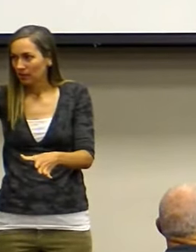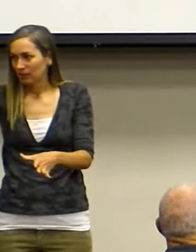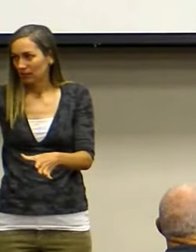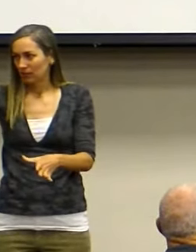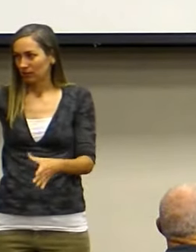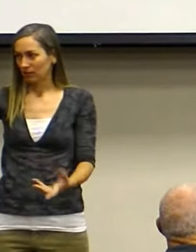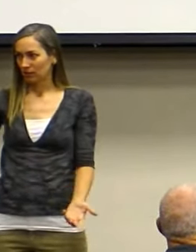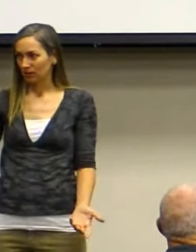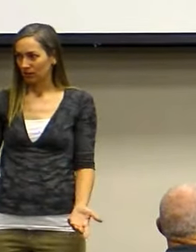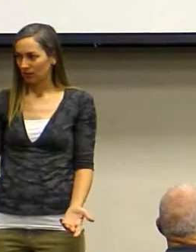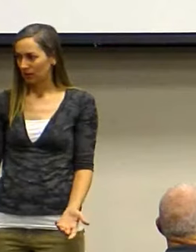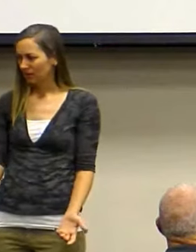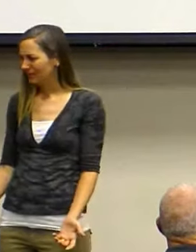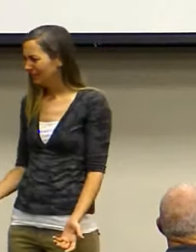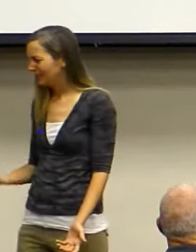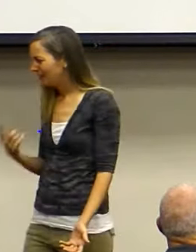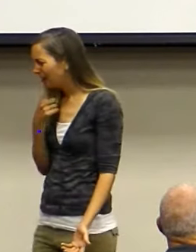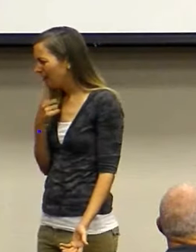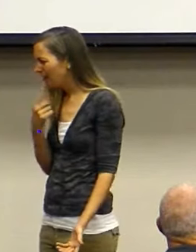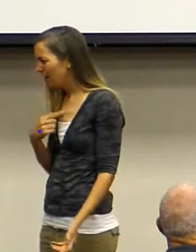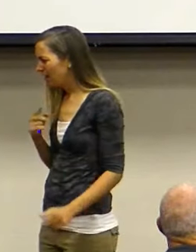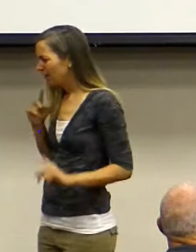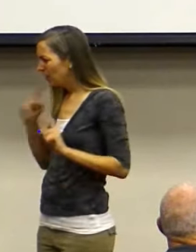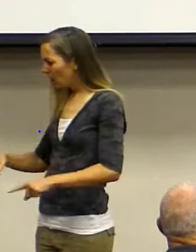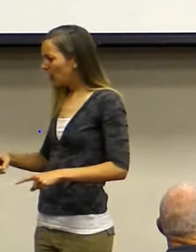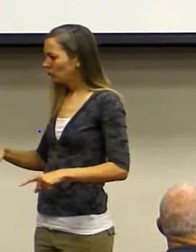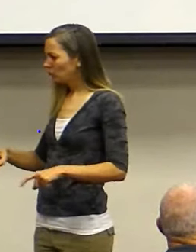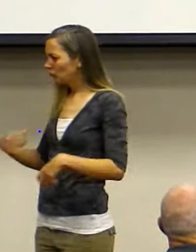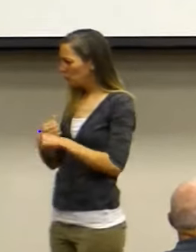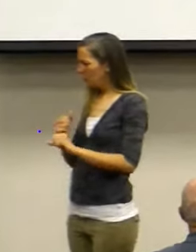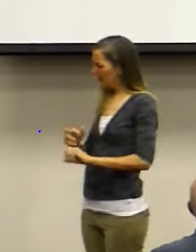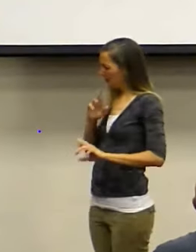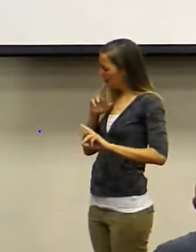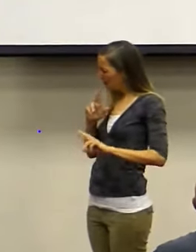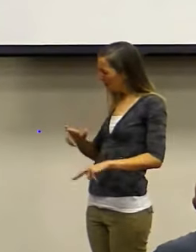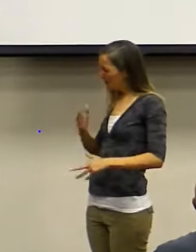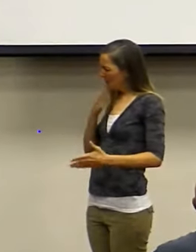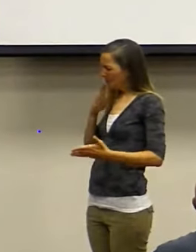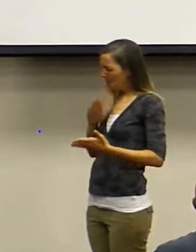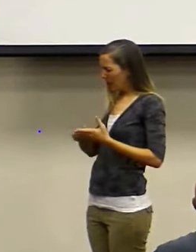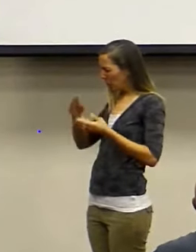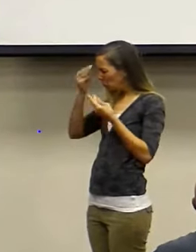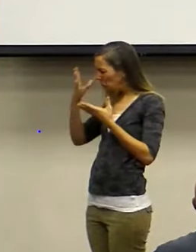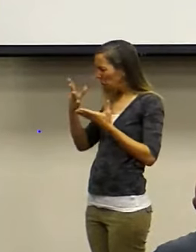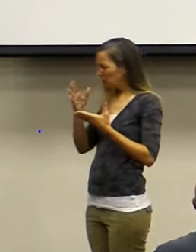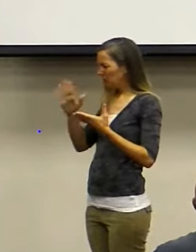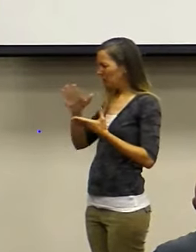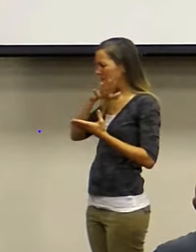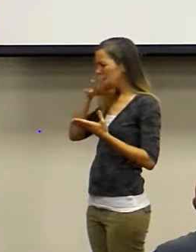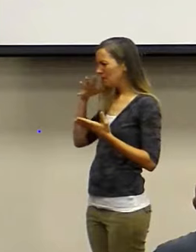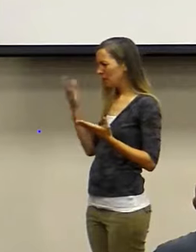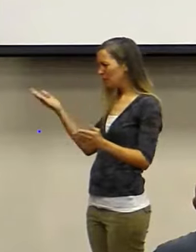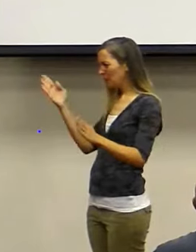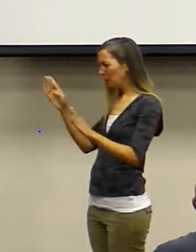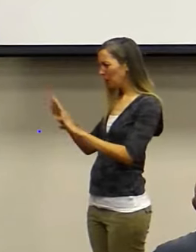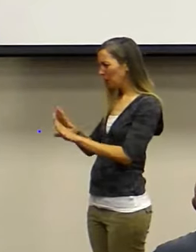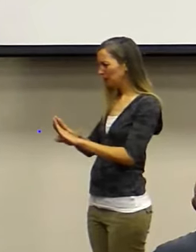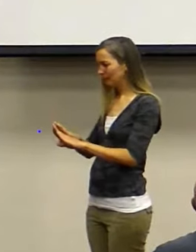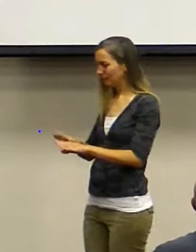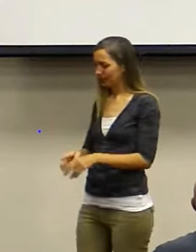So he said, I've come to do a report on the bad news of you closing your farm. And Clarence never lifted